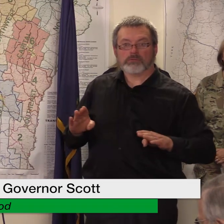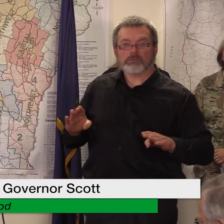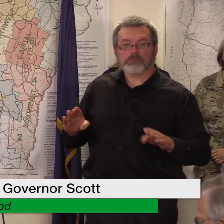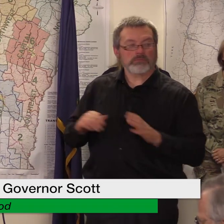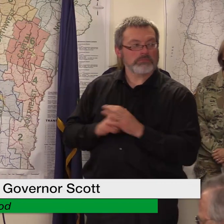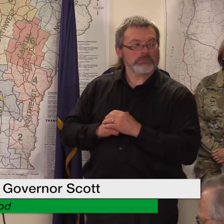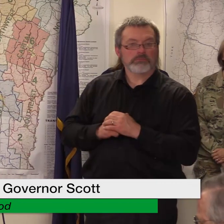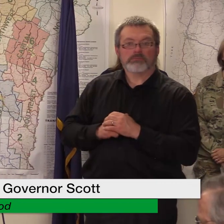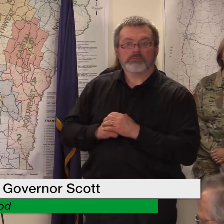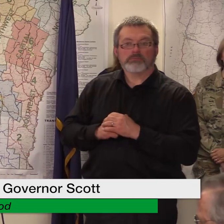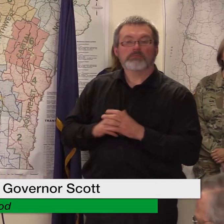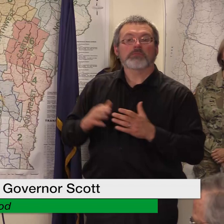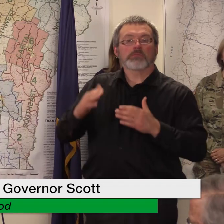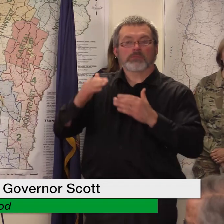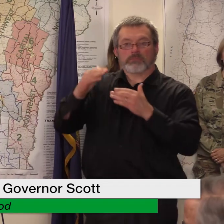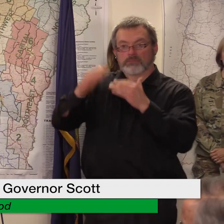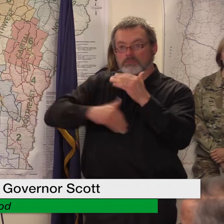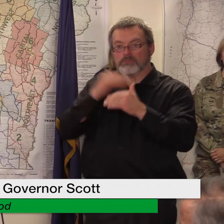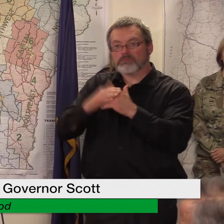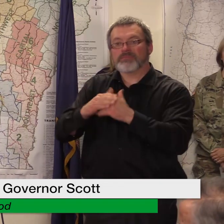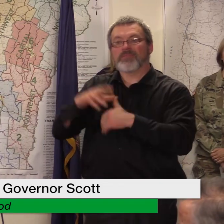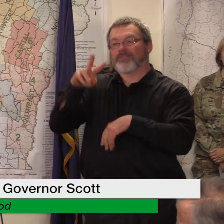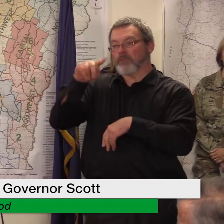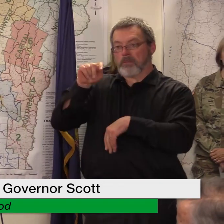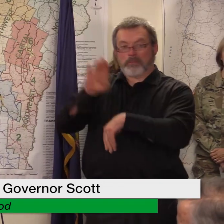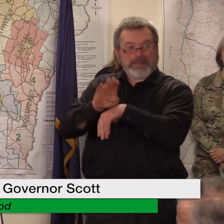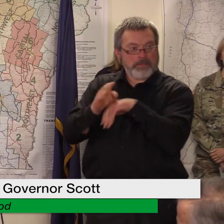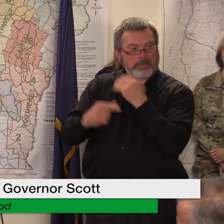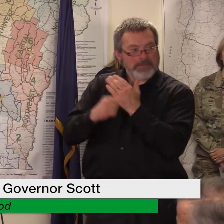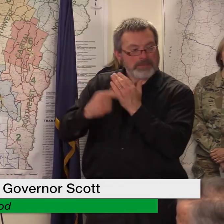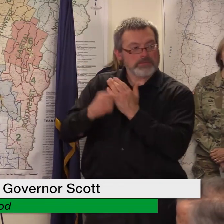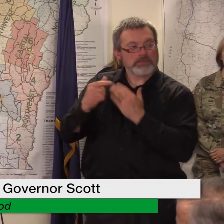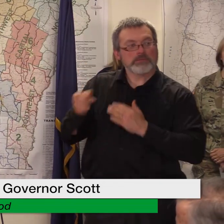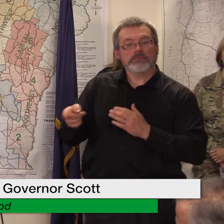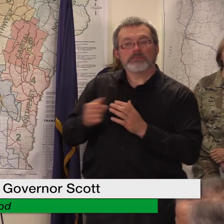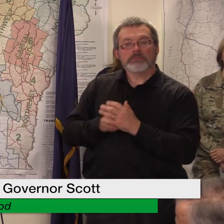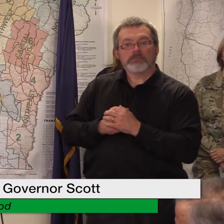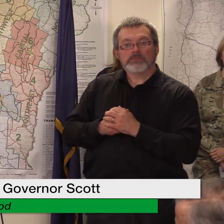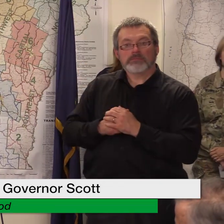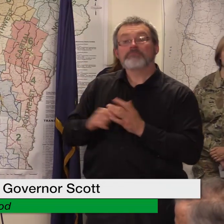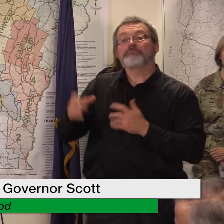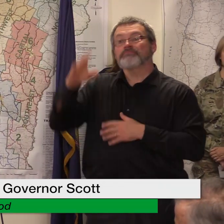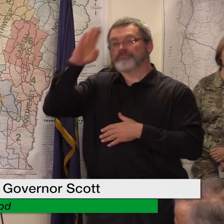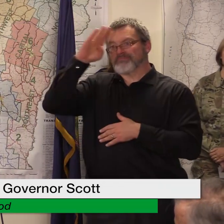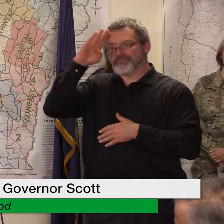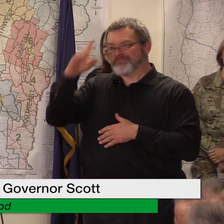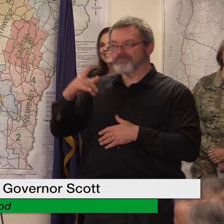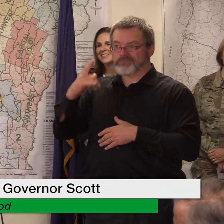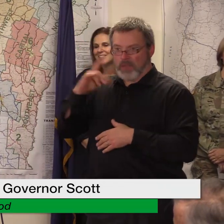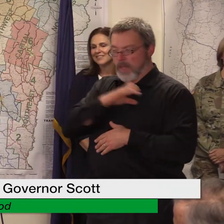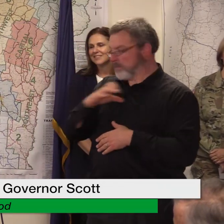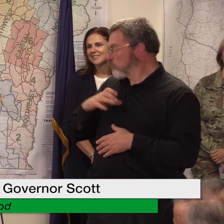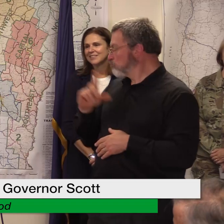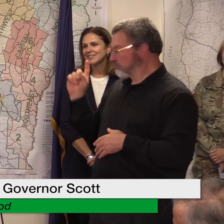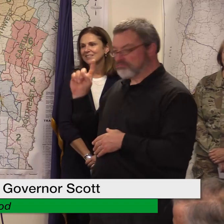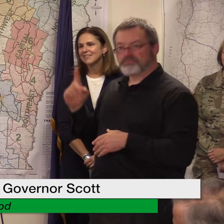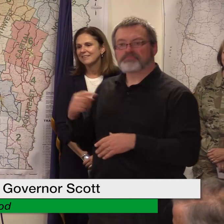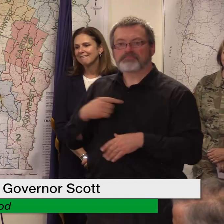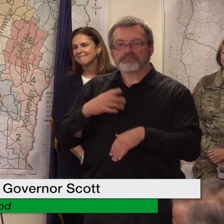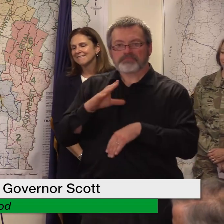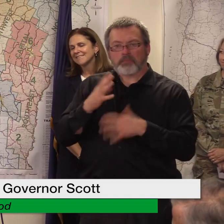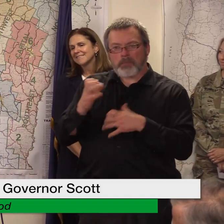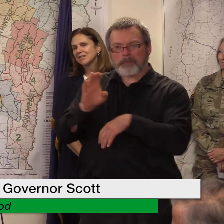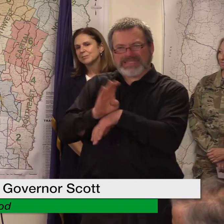all right we'll try tim mcquistin vermont business magazine um commissioner goldstein i'm wondering about there could be many many